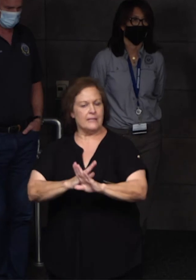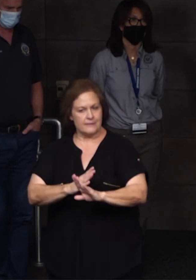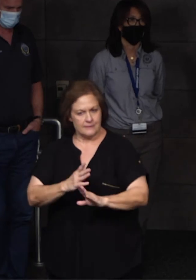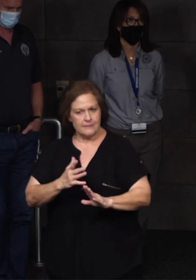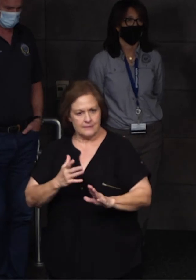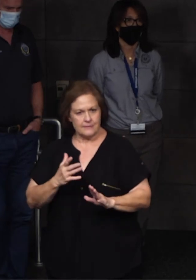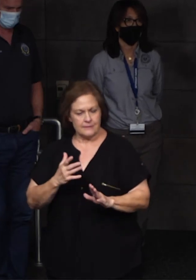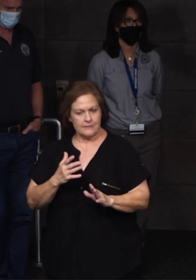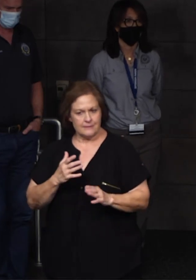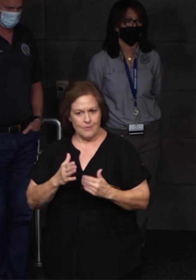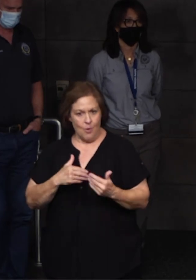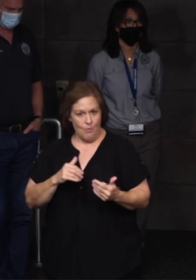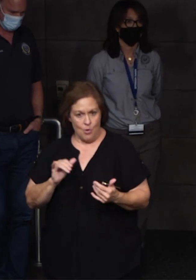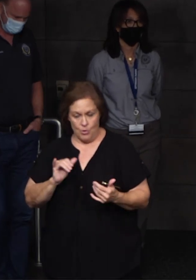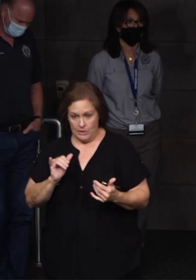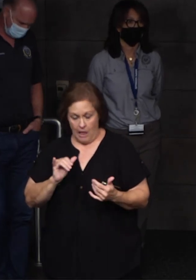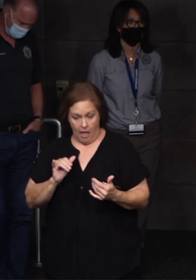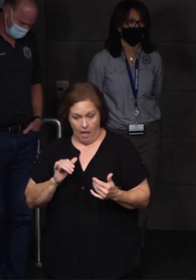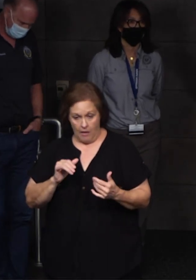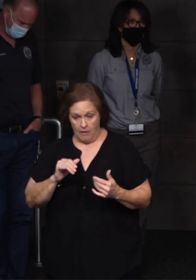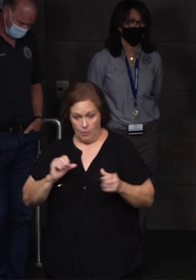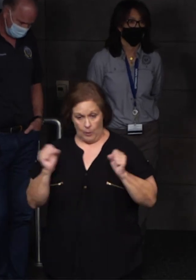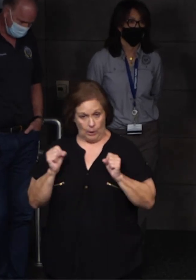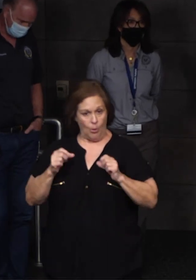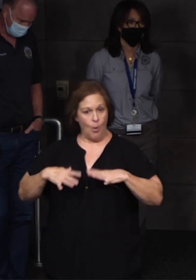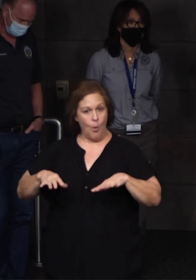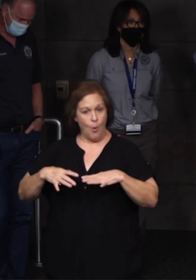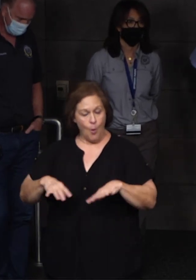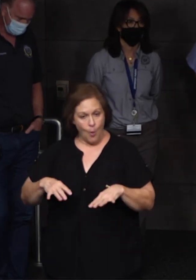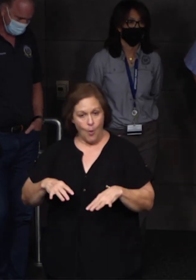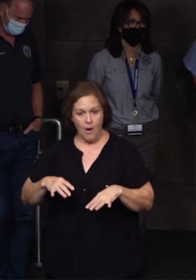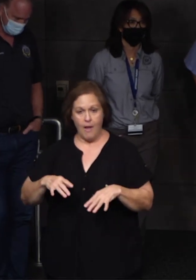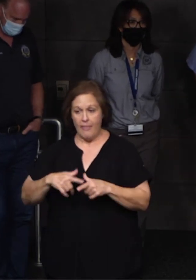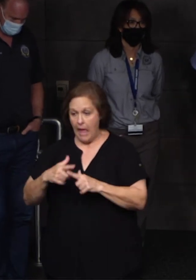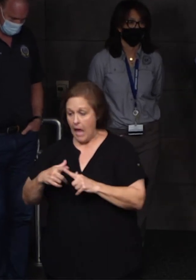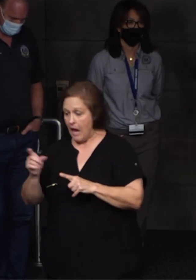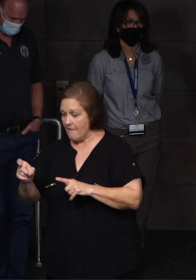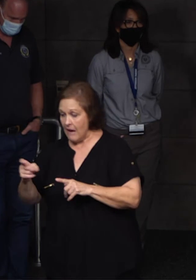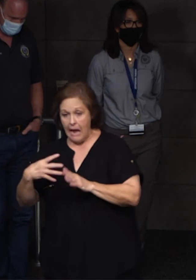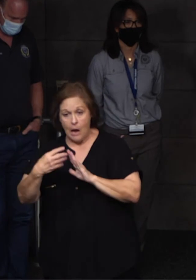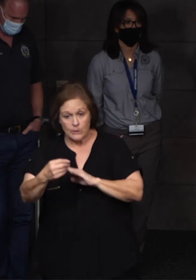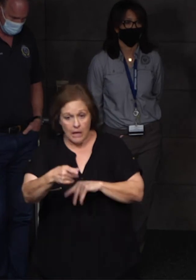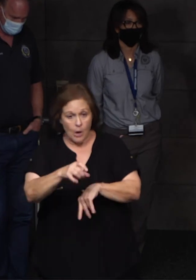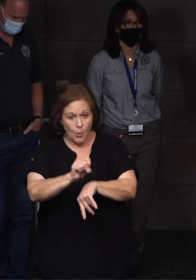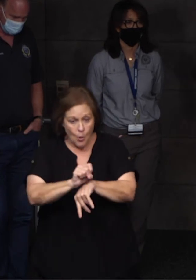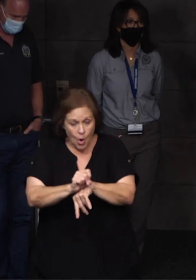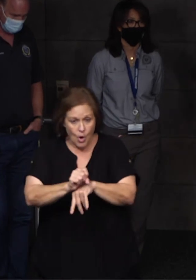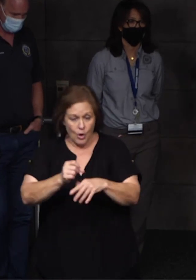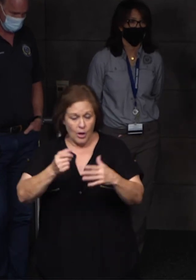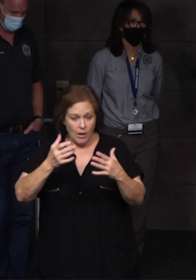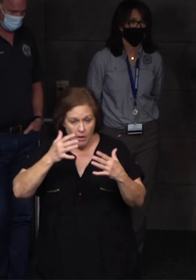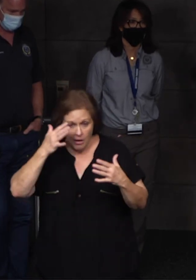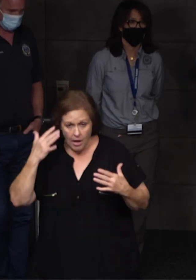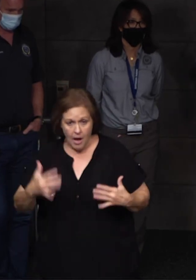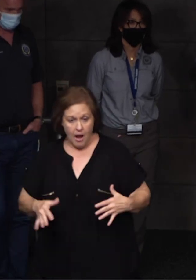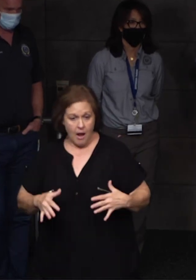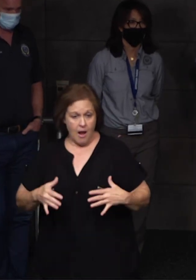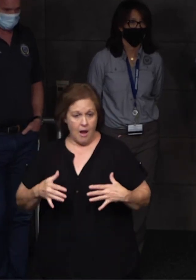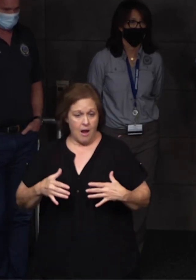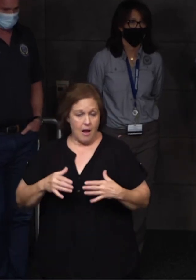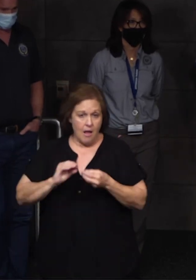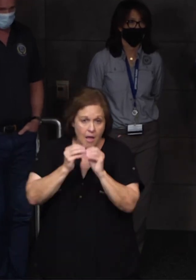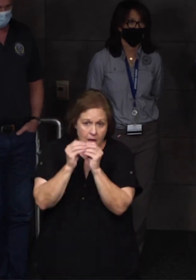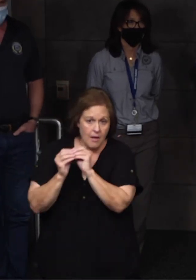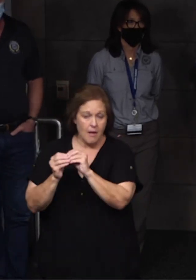basically almost like you're dressing for wintertime, going out in this heat, in this sweltering heat and humidity, and doing physical